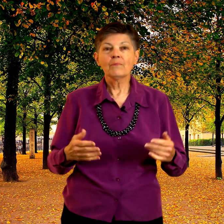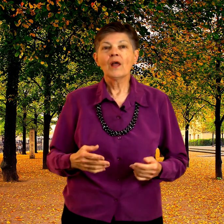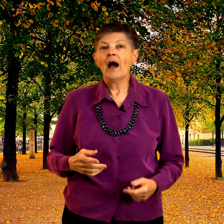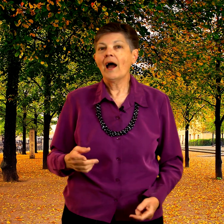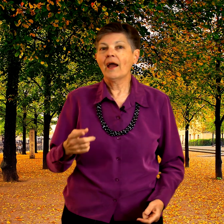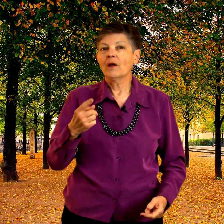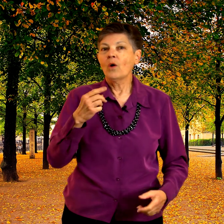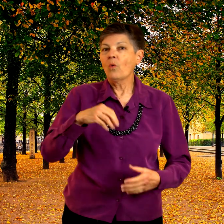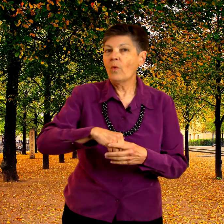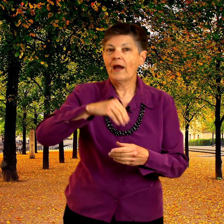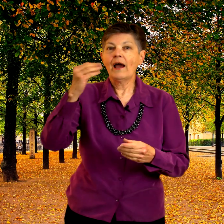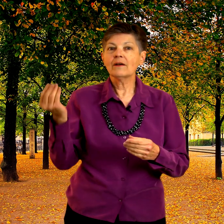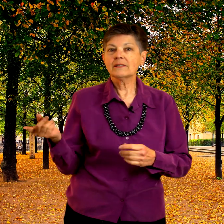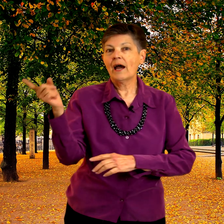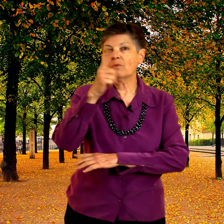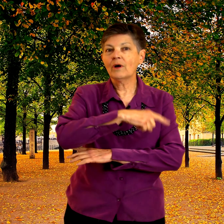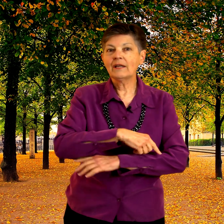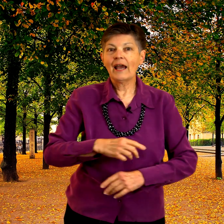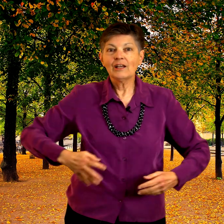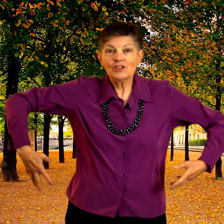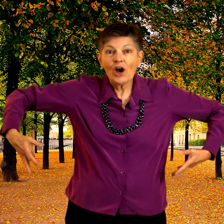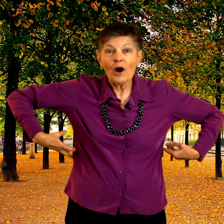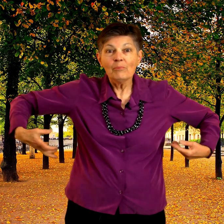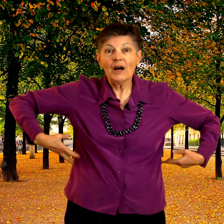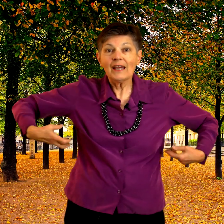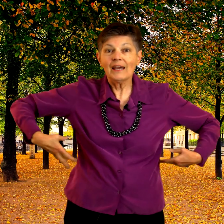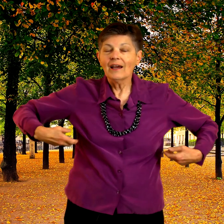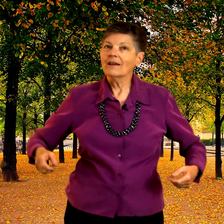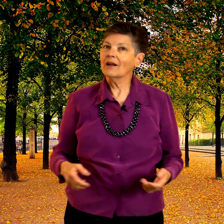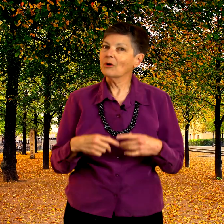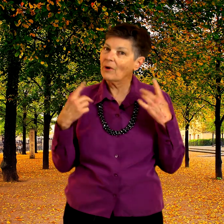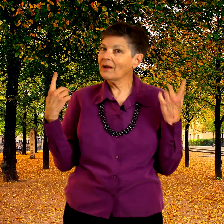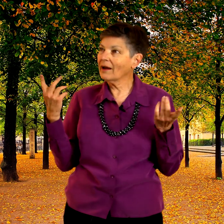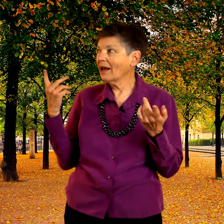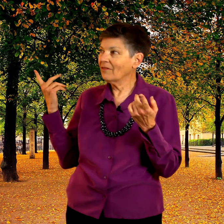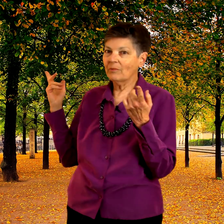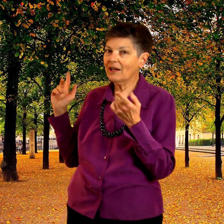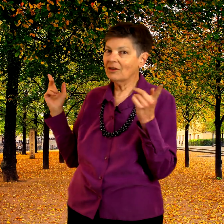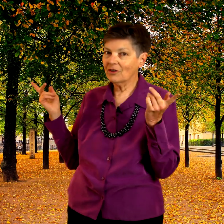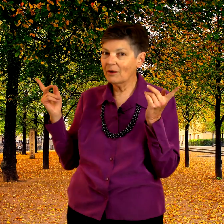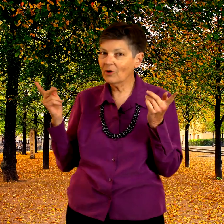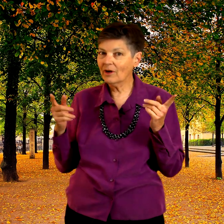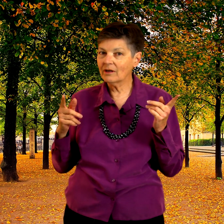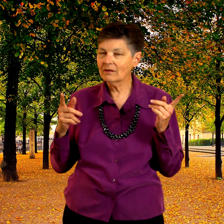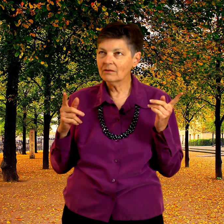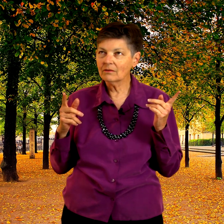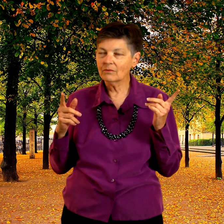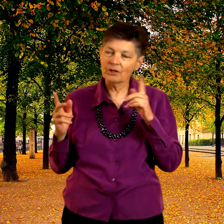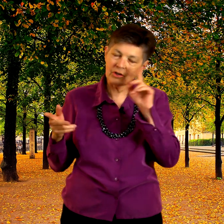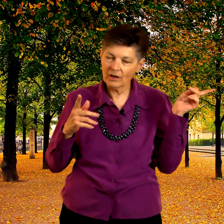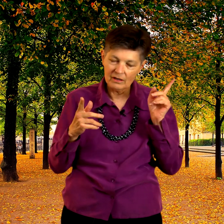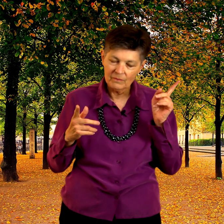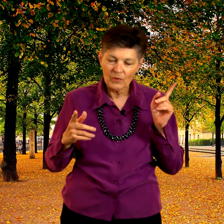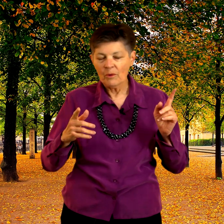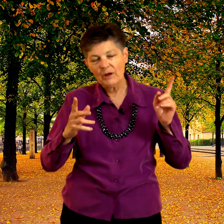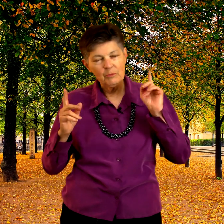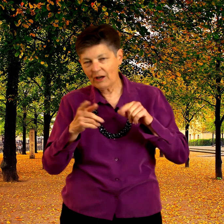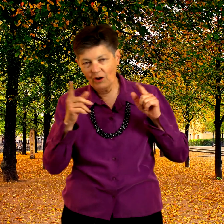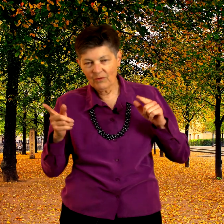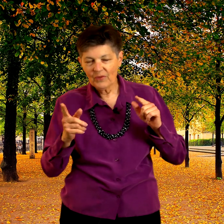I went outside one day saw a monkey now you're probably not going to have a monkey in your neighborhood well you could but you probably don't